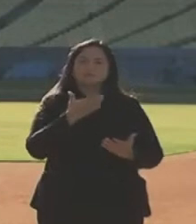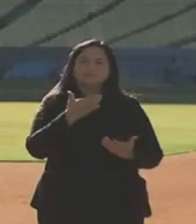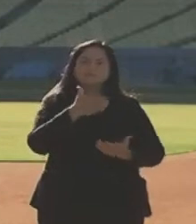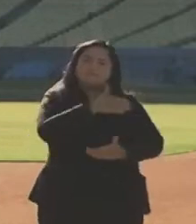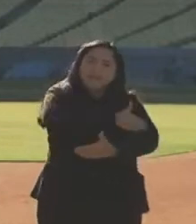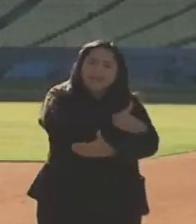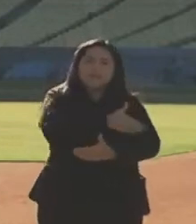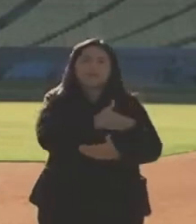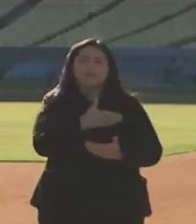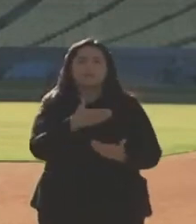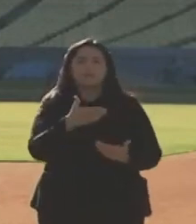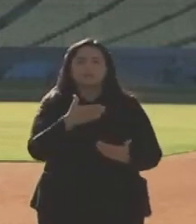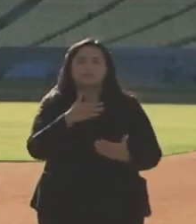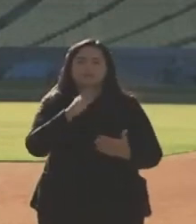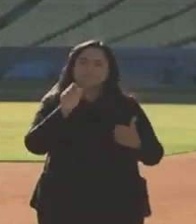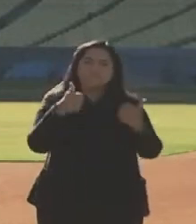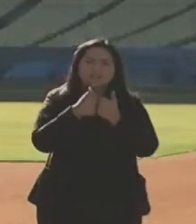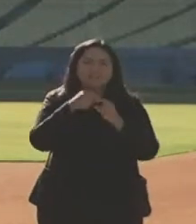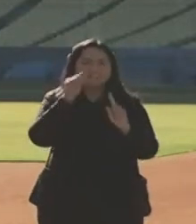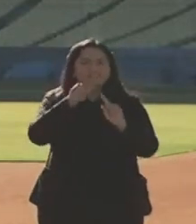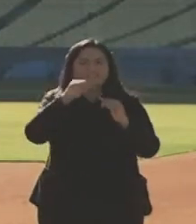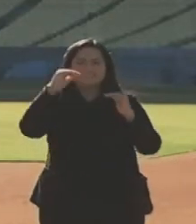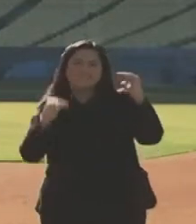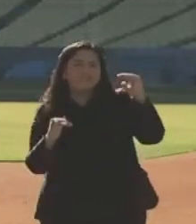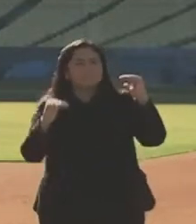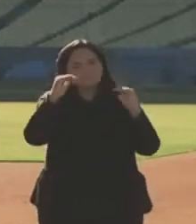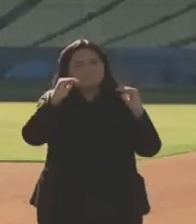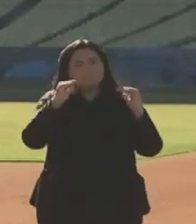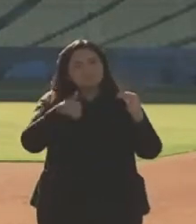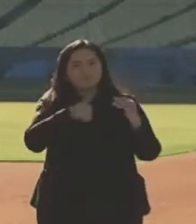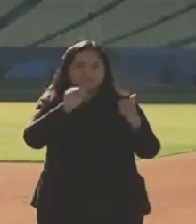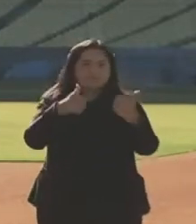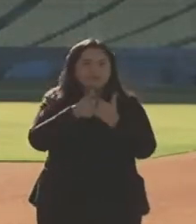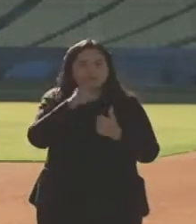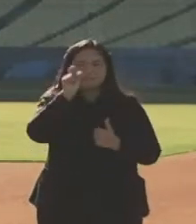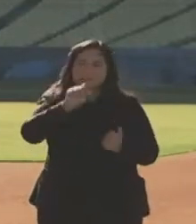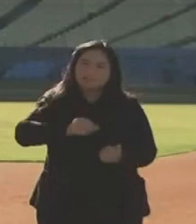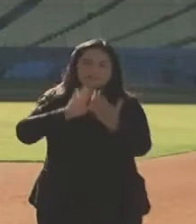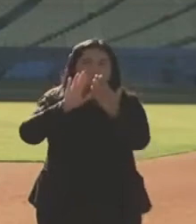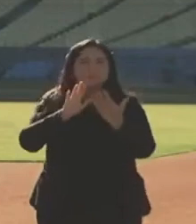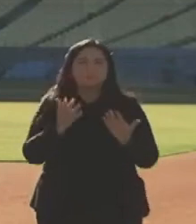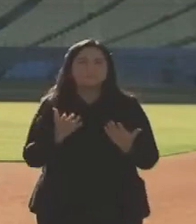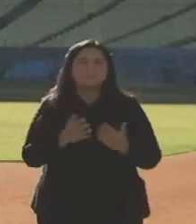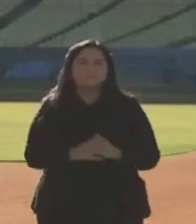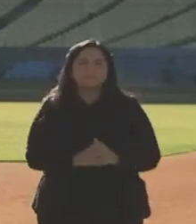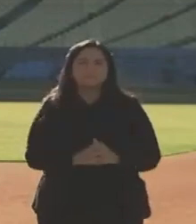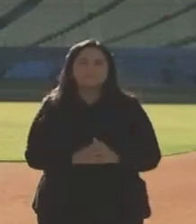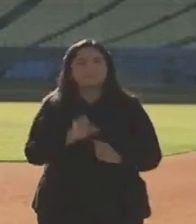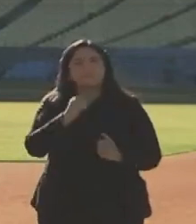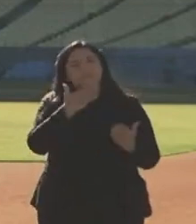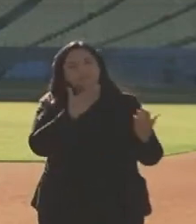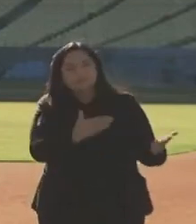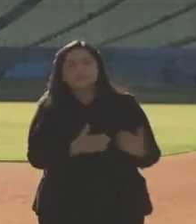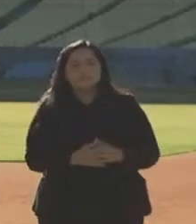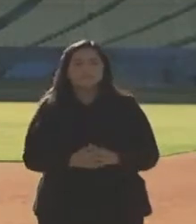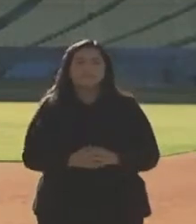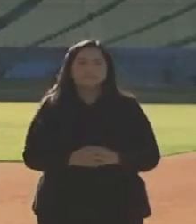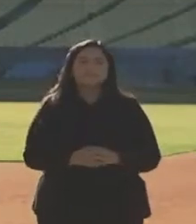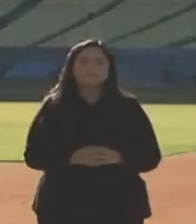of equity in our society must be confronted in every aspect of our lives. And so I thank you for that.